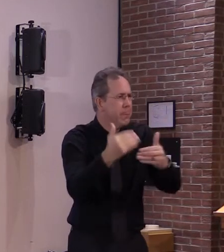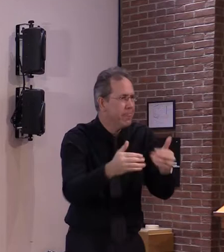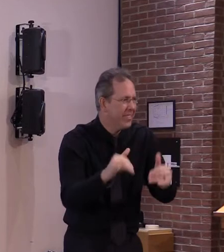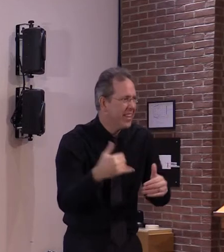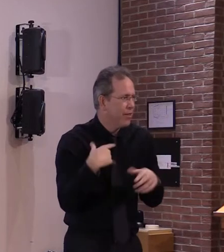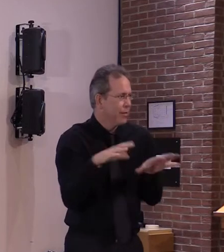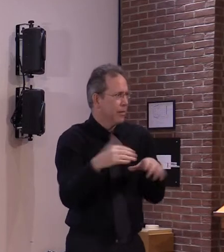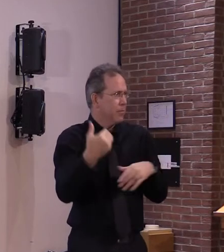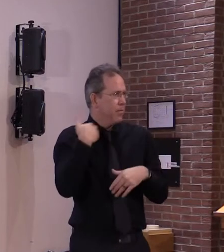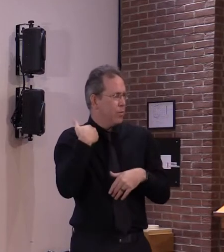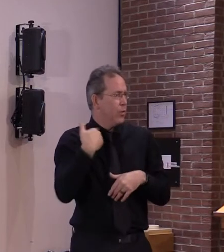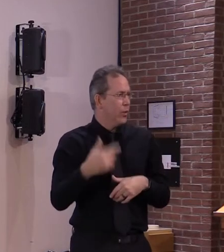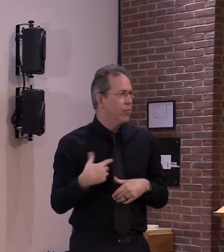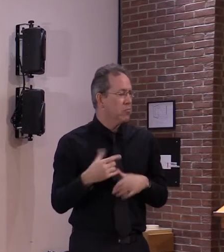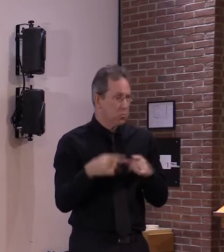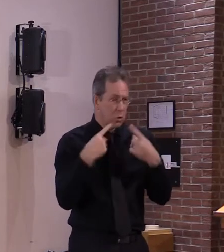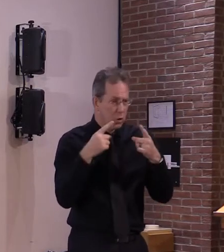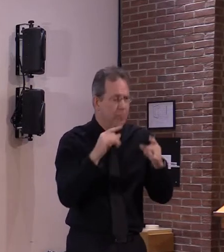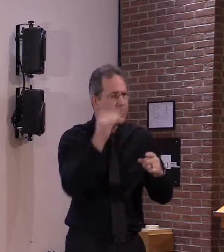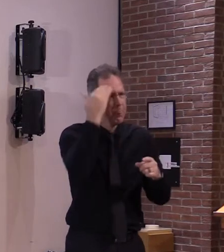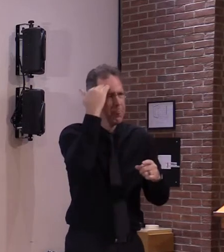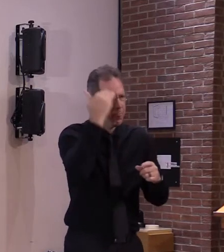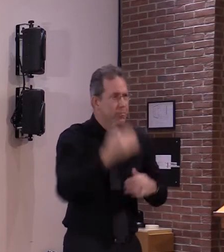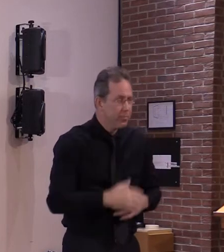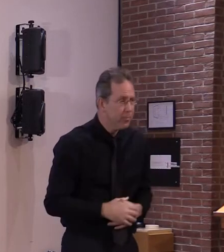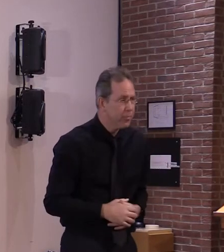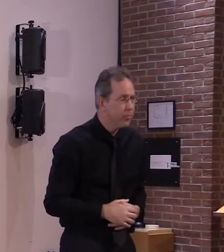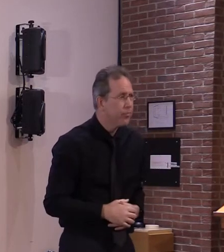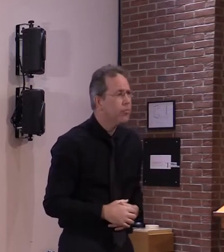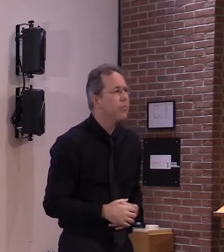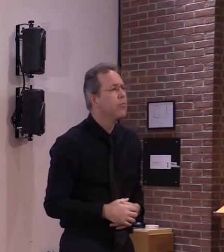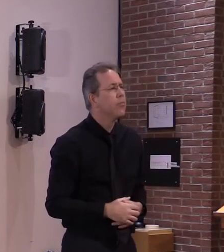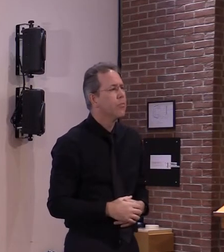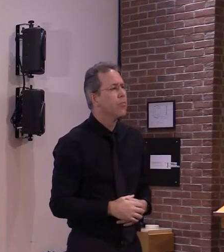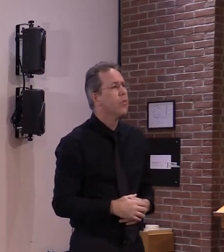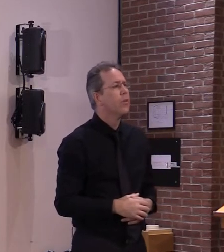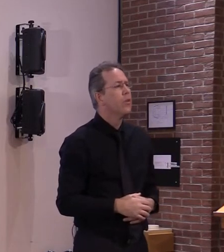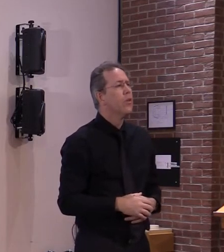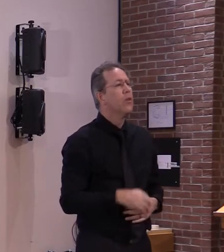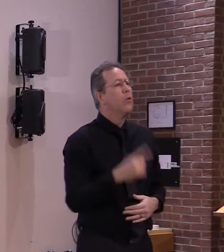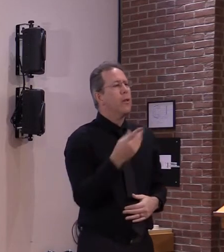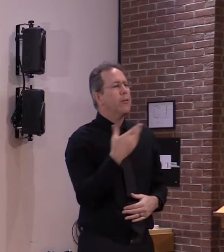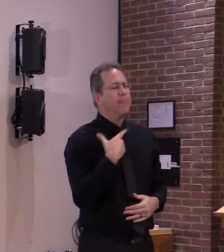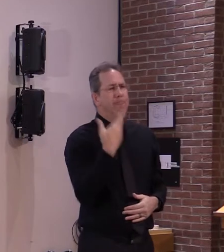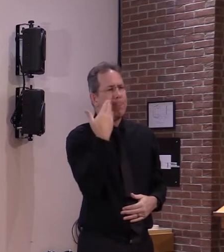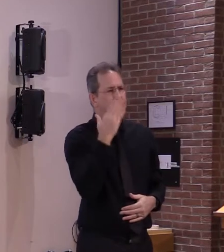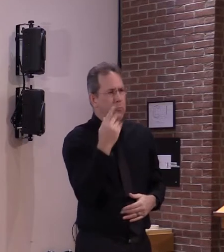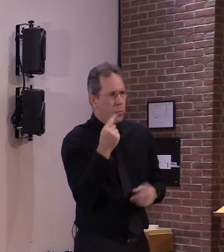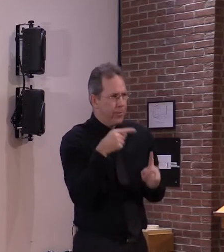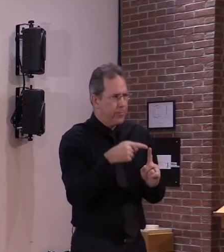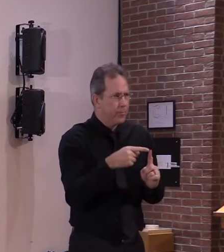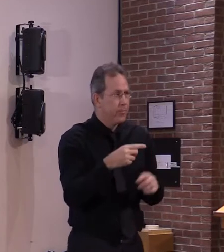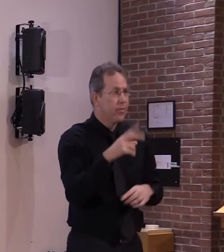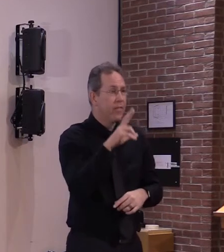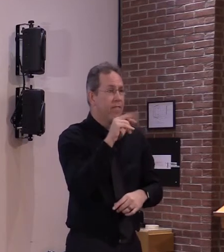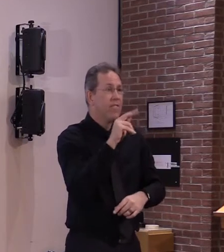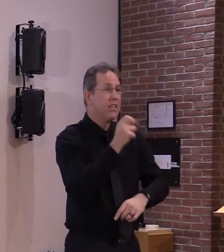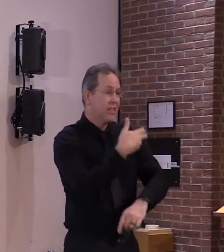include the length of time one is protected the safety and effectiveness in pregnant women